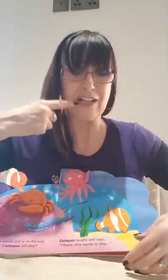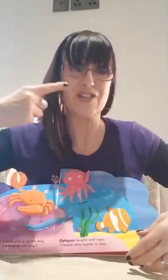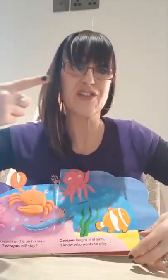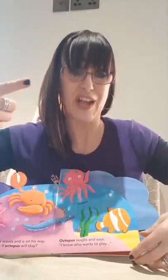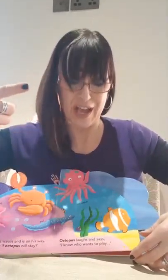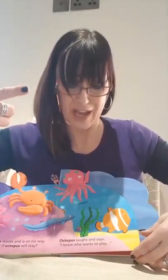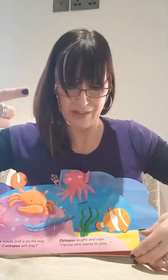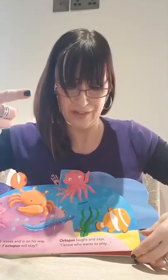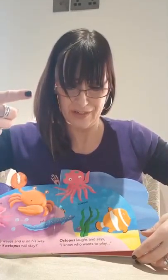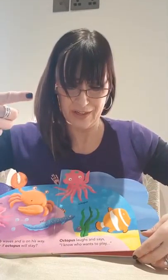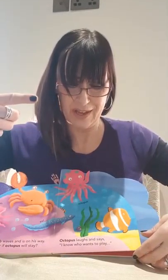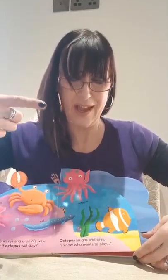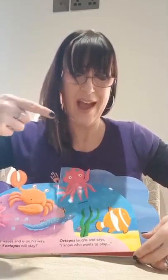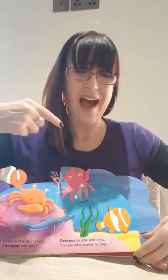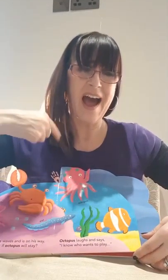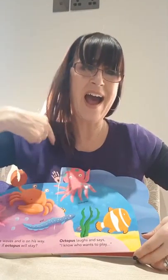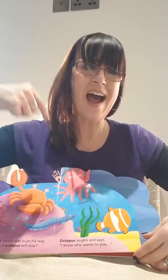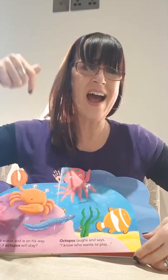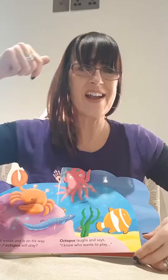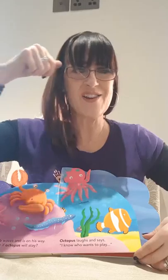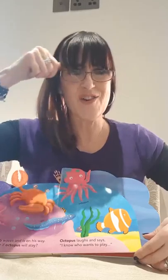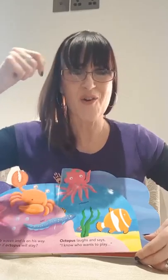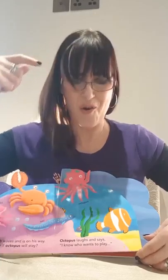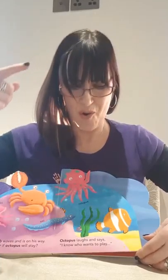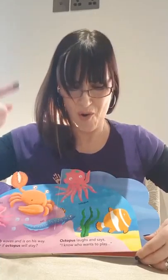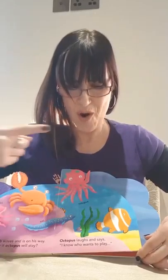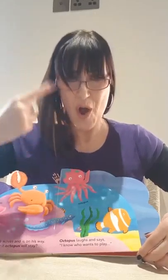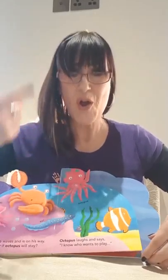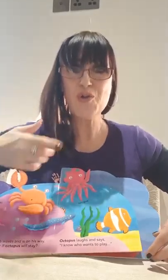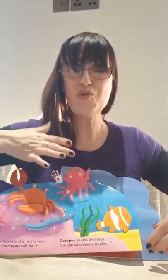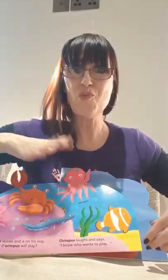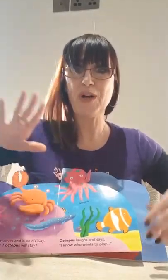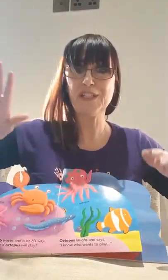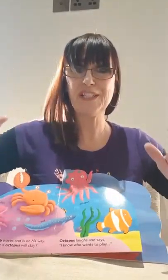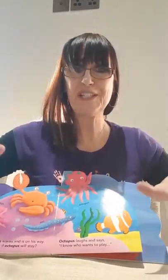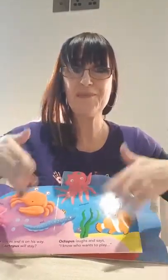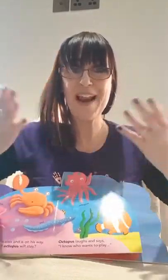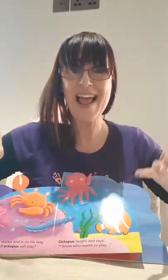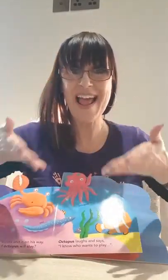says, I know who wants to play.